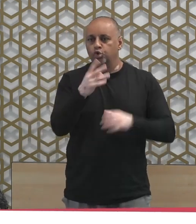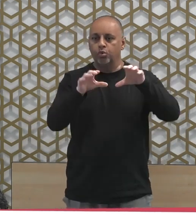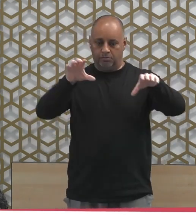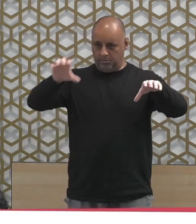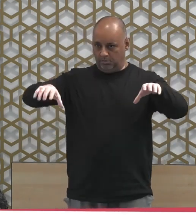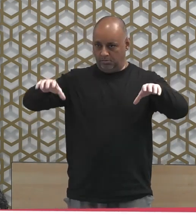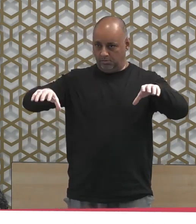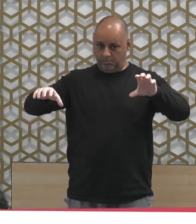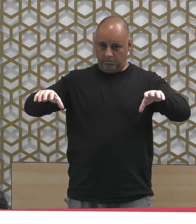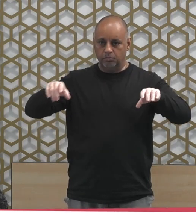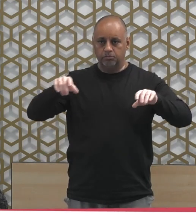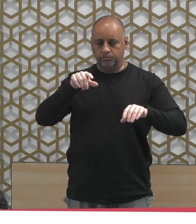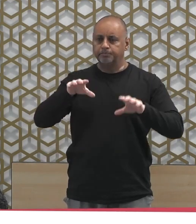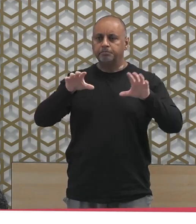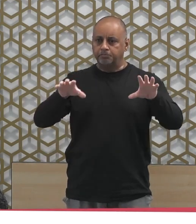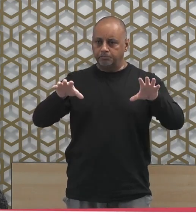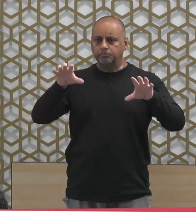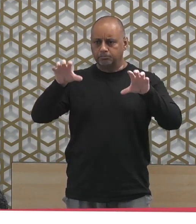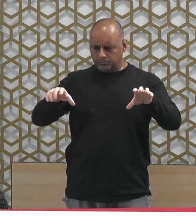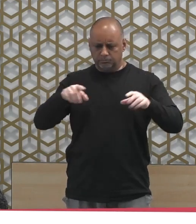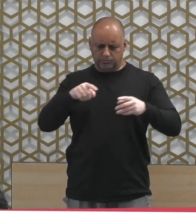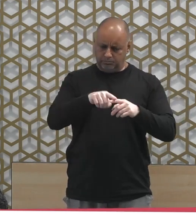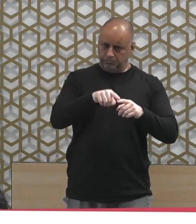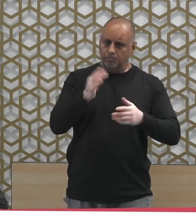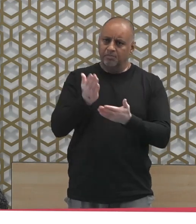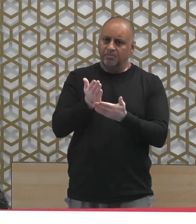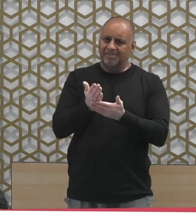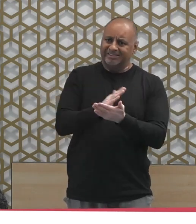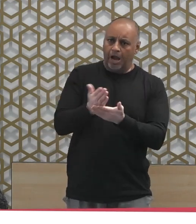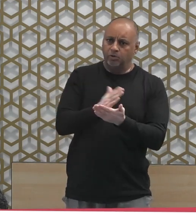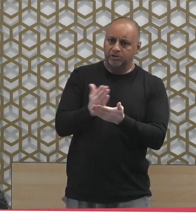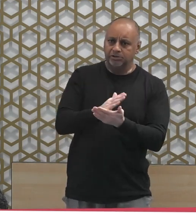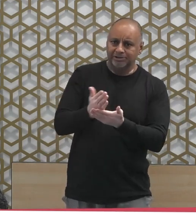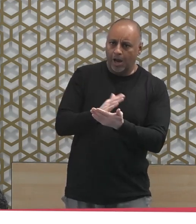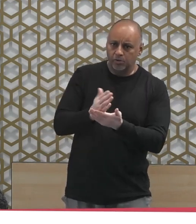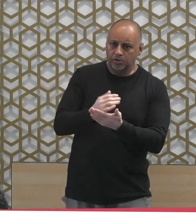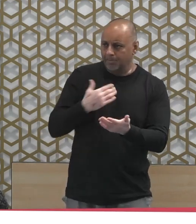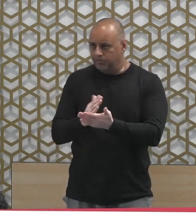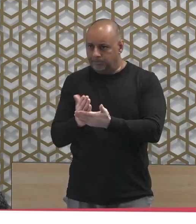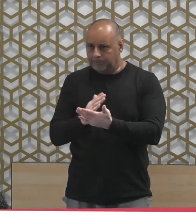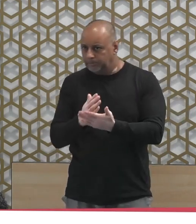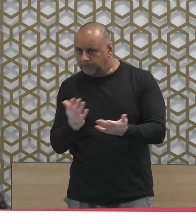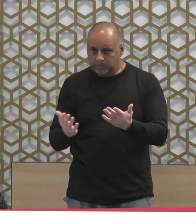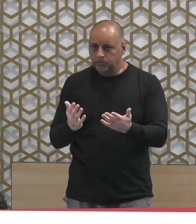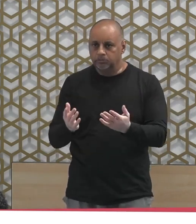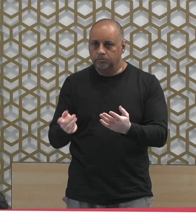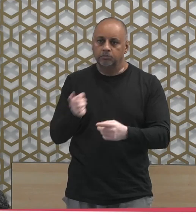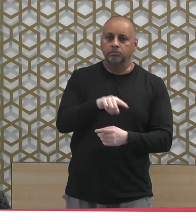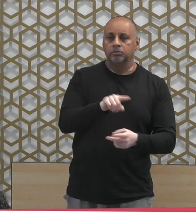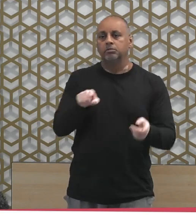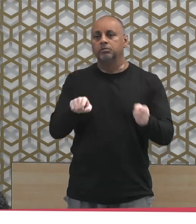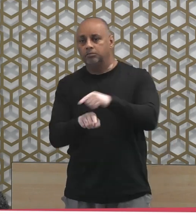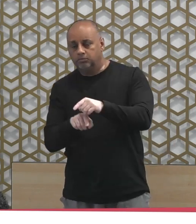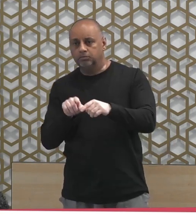shabuhat, doubts, and shahawat, these desirous matters. Doubtful matters and desirous